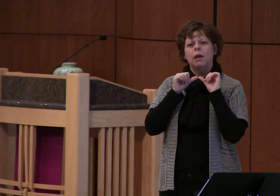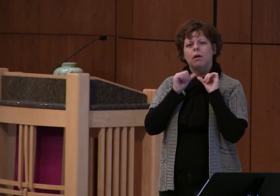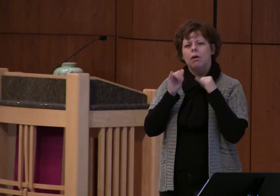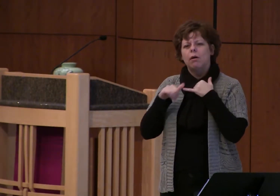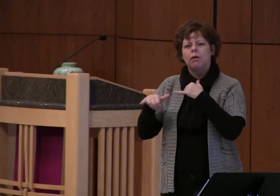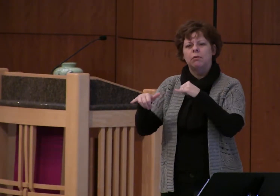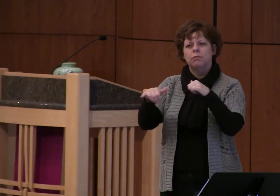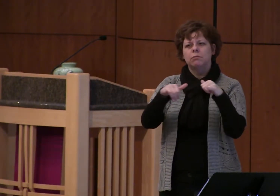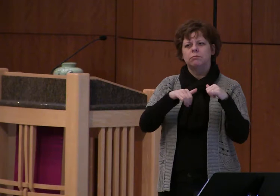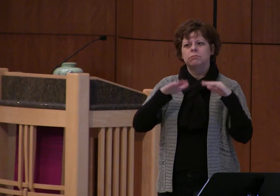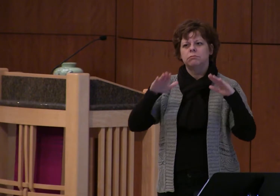in unison